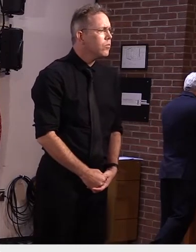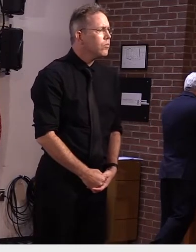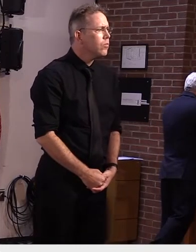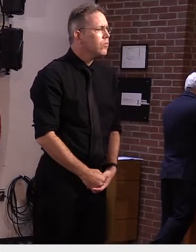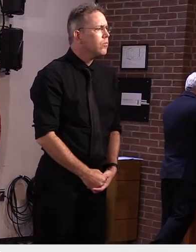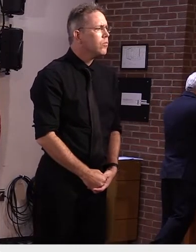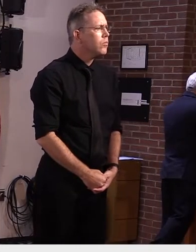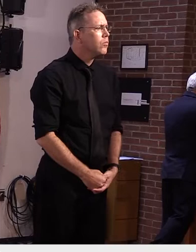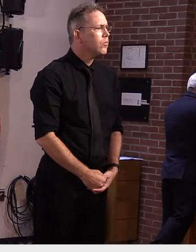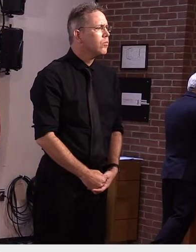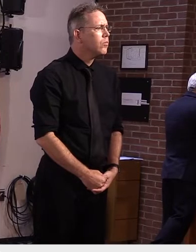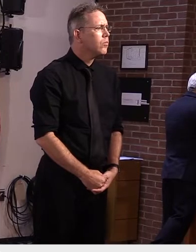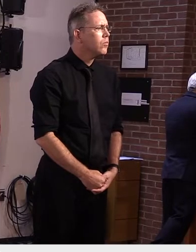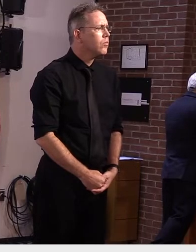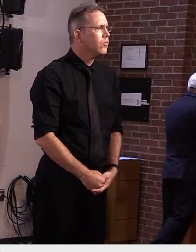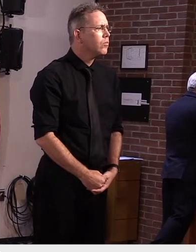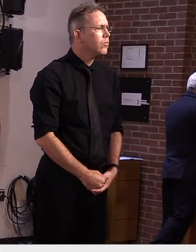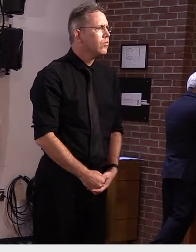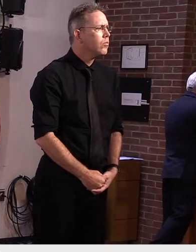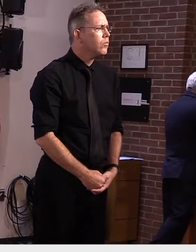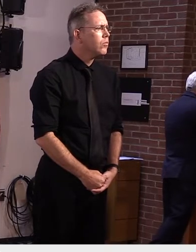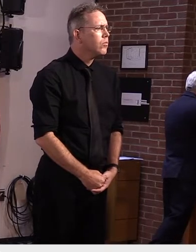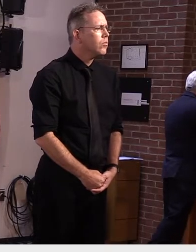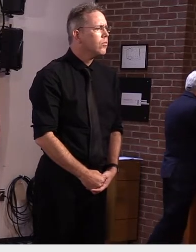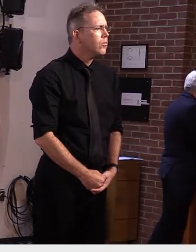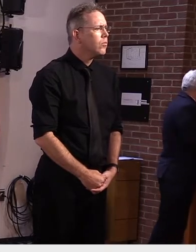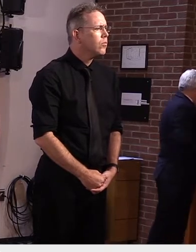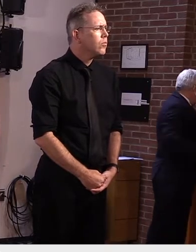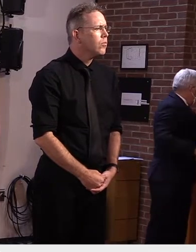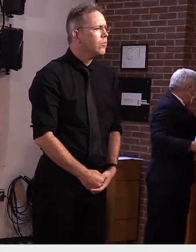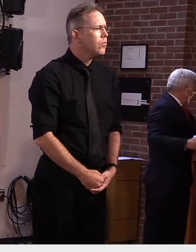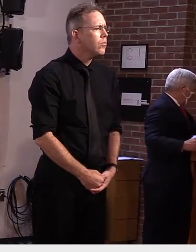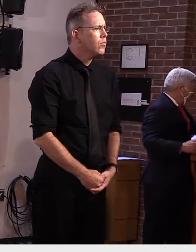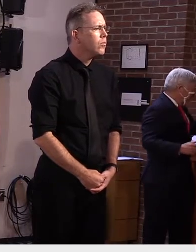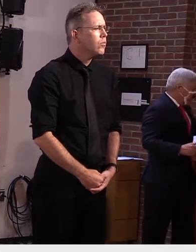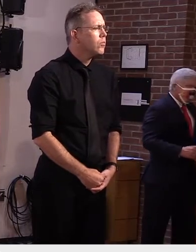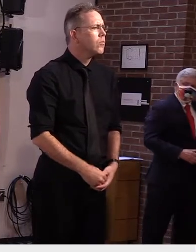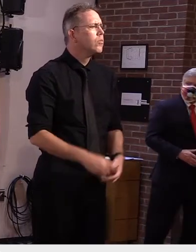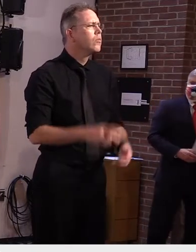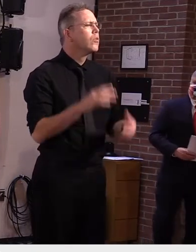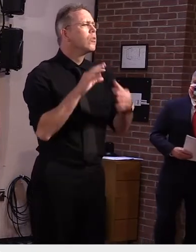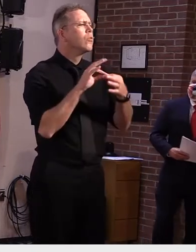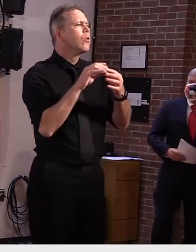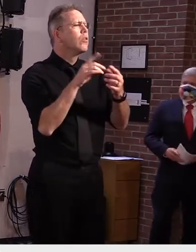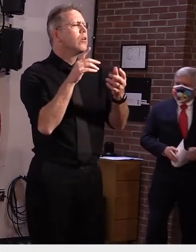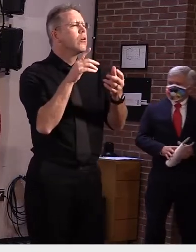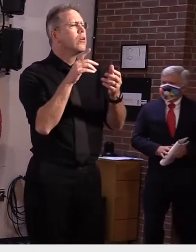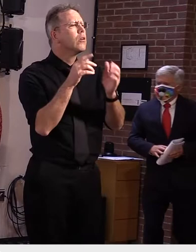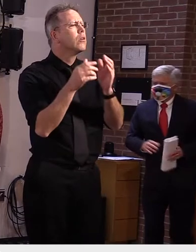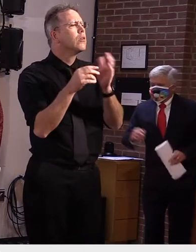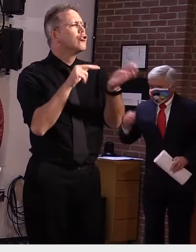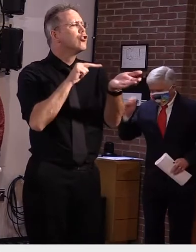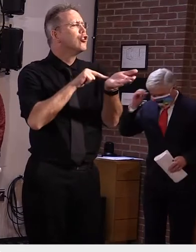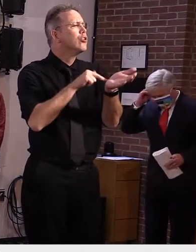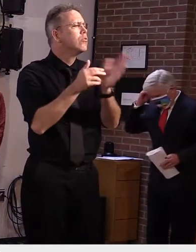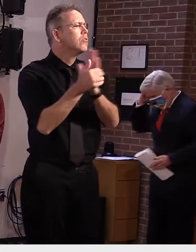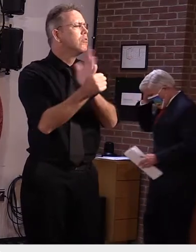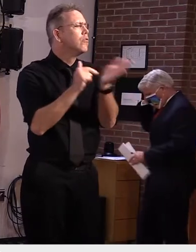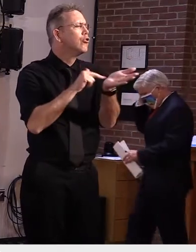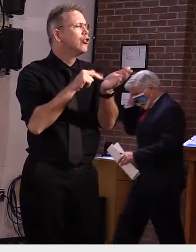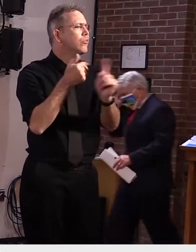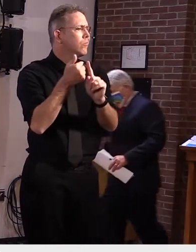i think i'll refer to secretary smith on this